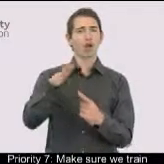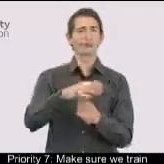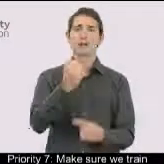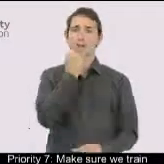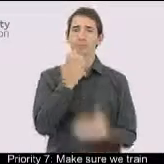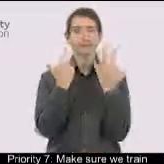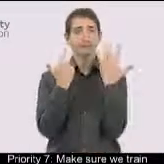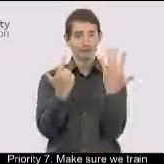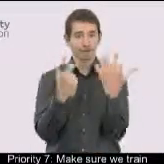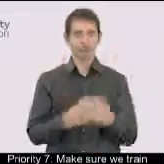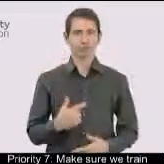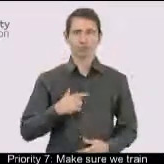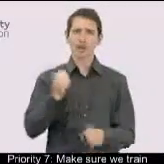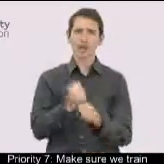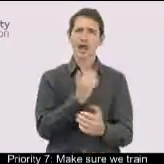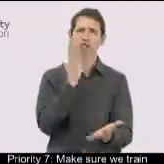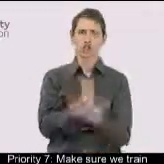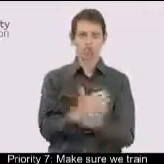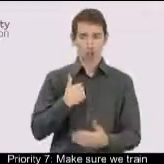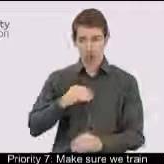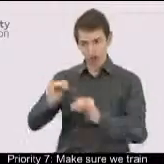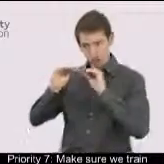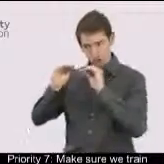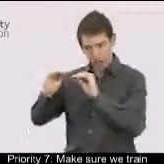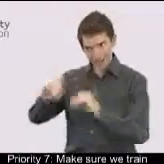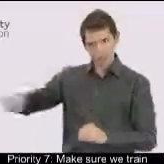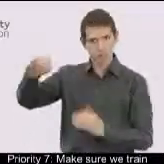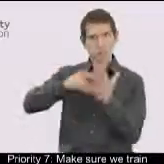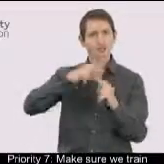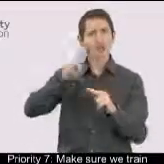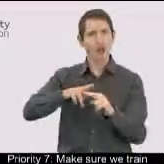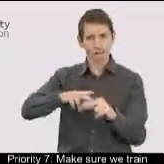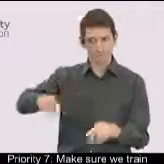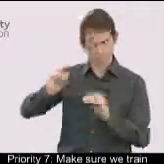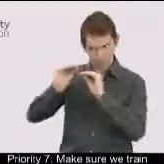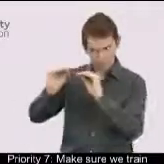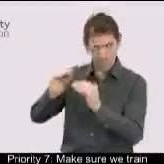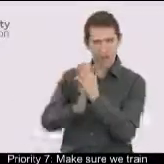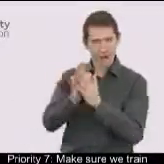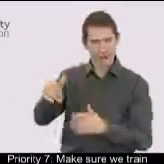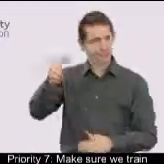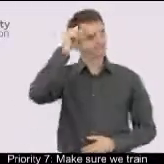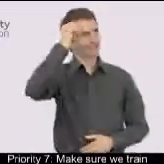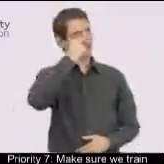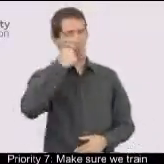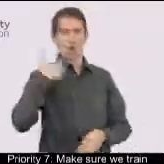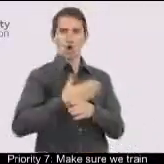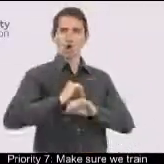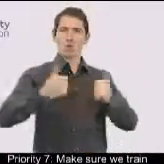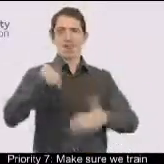Priority 7. Make sure we train our staff to do their job well, and understand their equality and